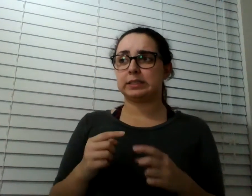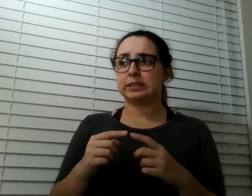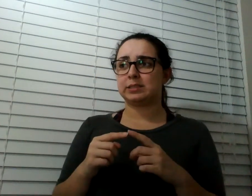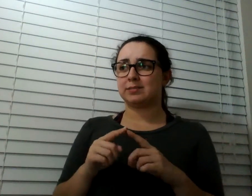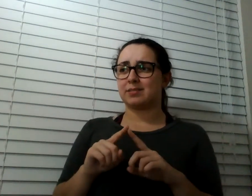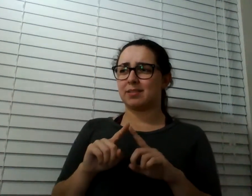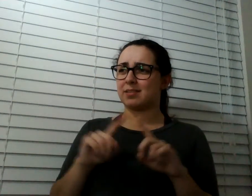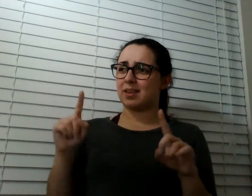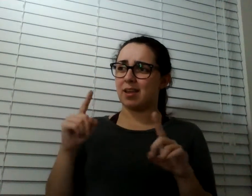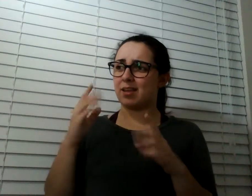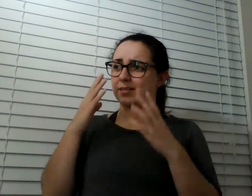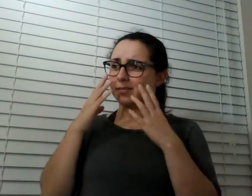Yeah.